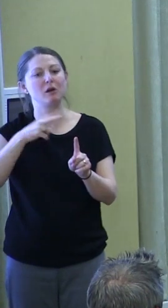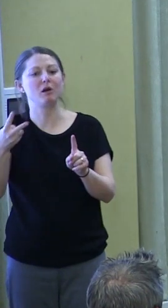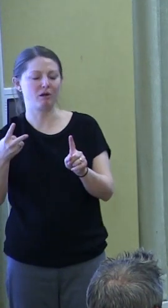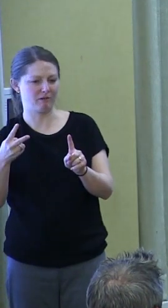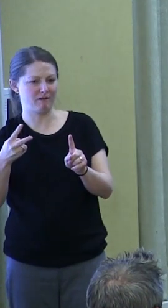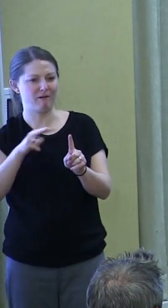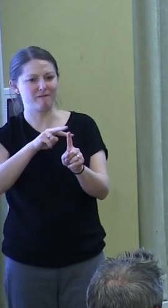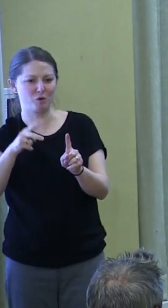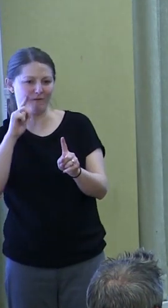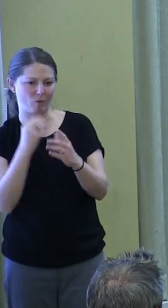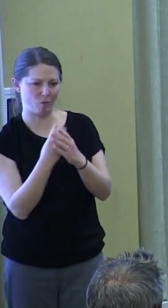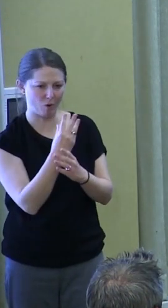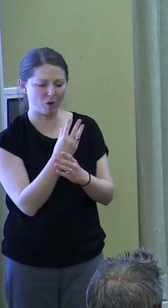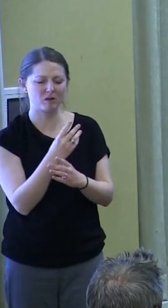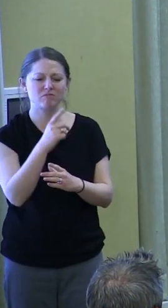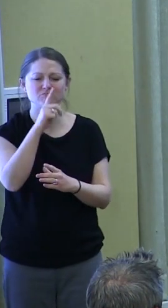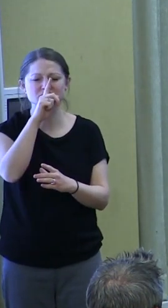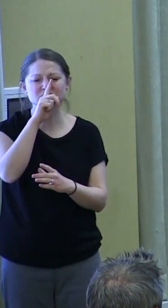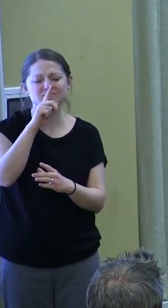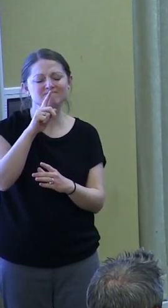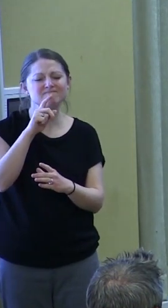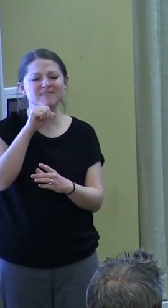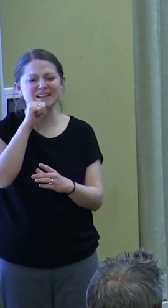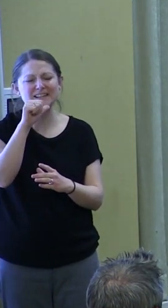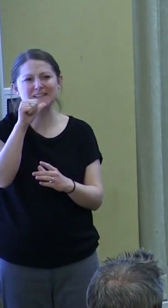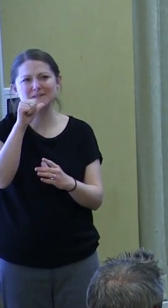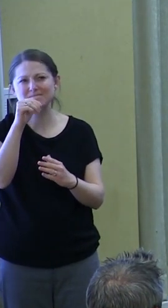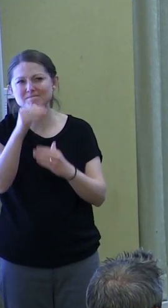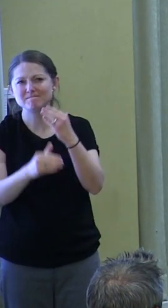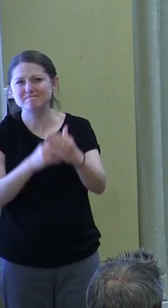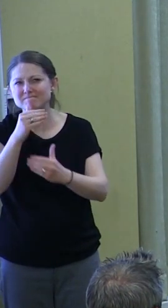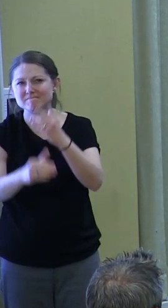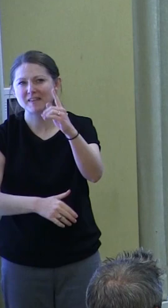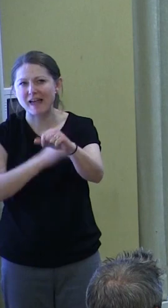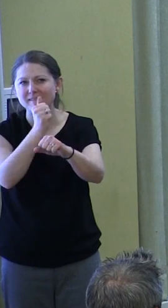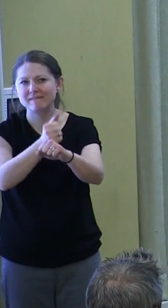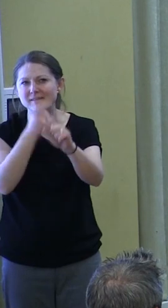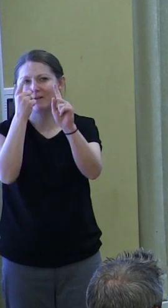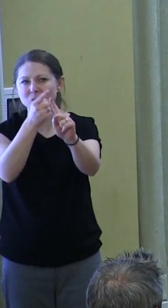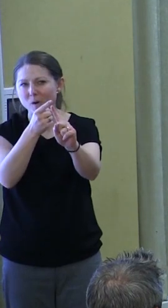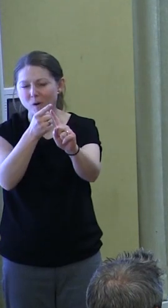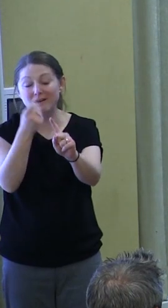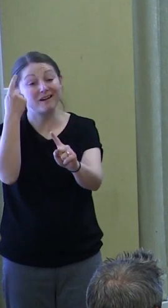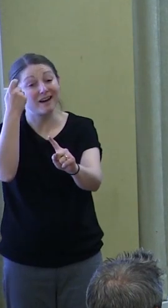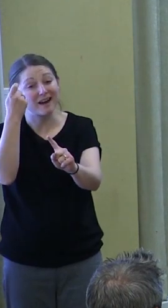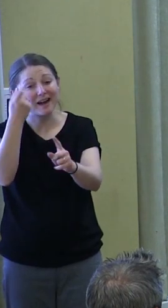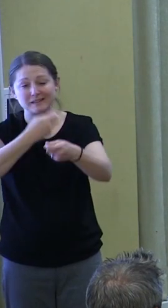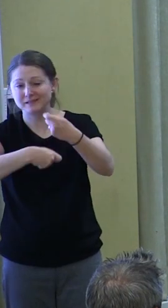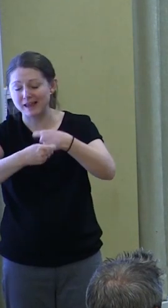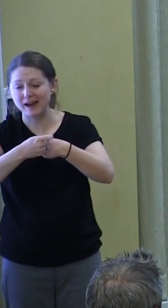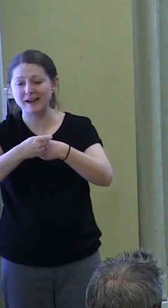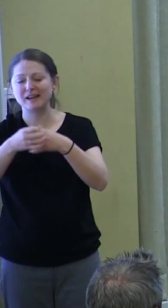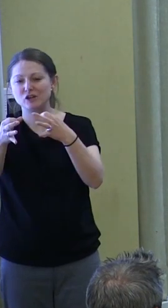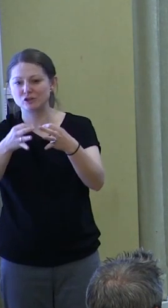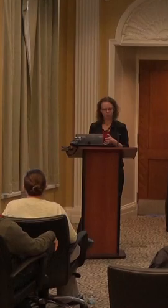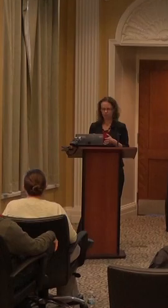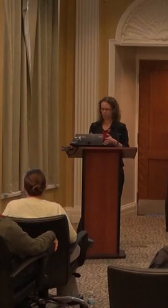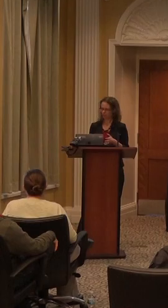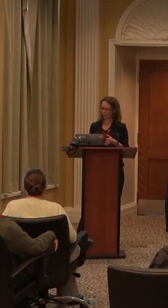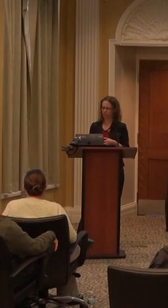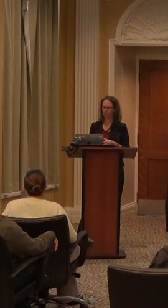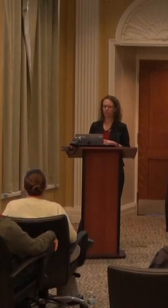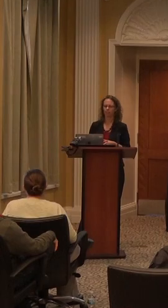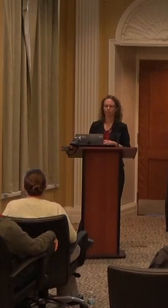neatly and linearly move toward that fixed goal. Instead, it describes trajectories that are